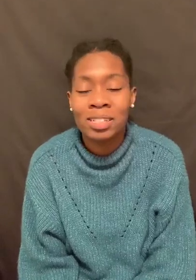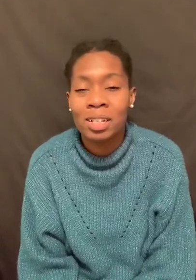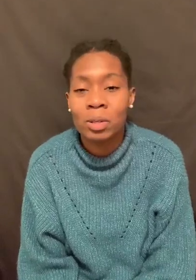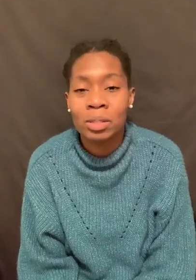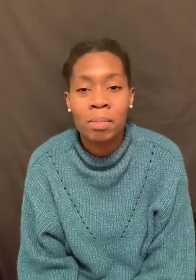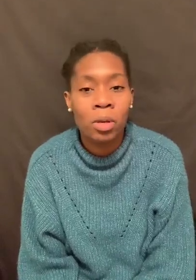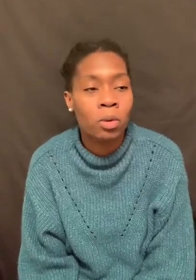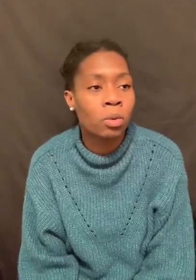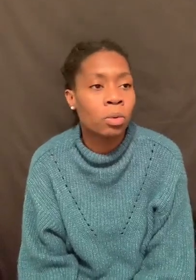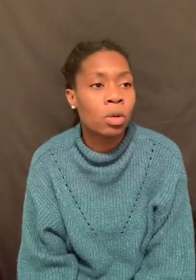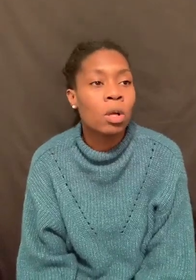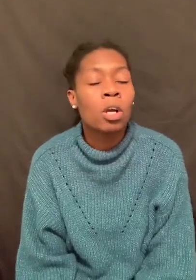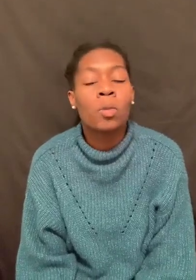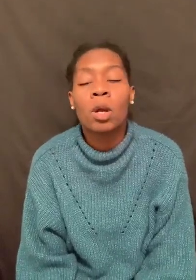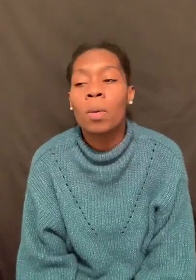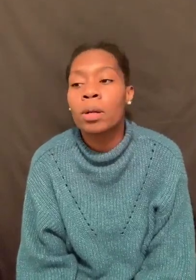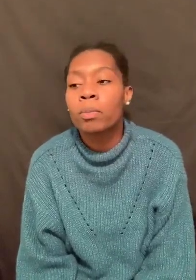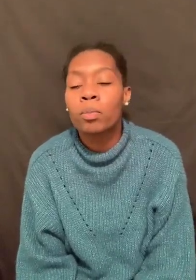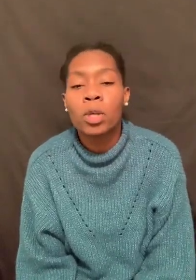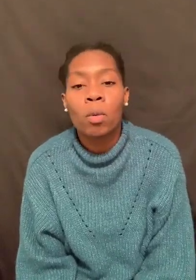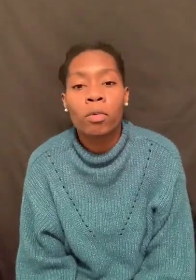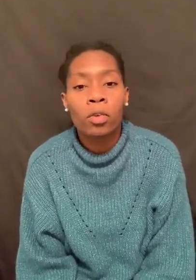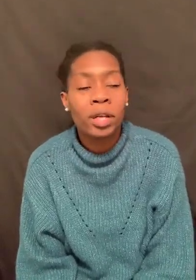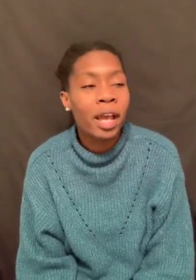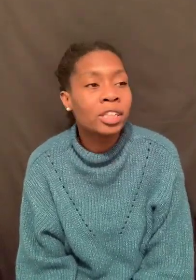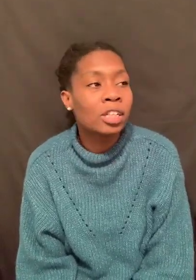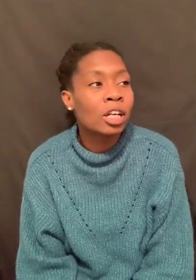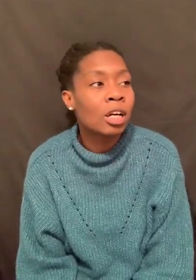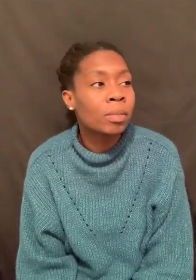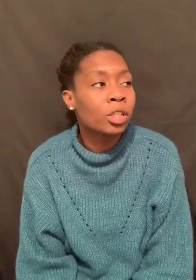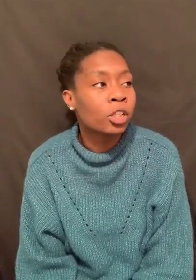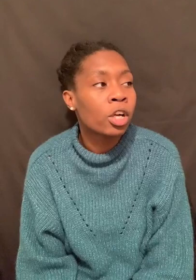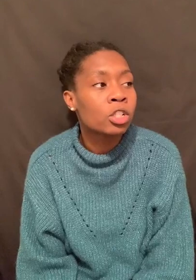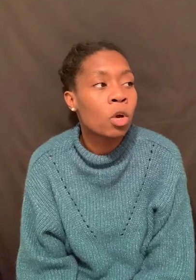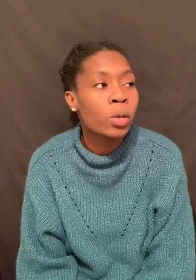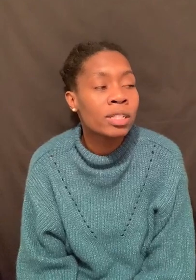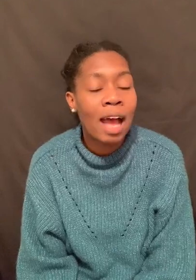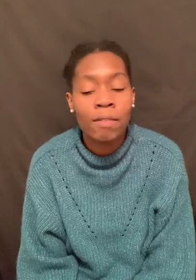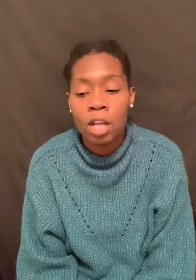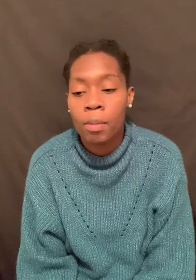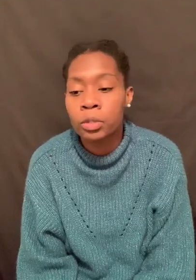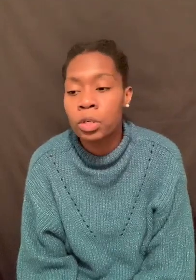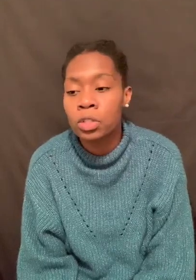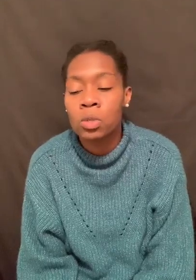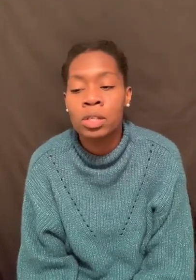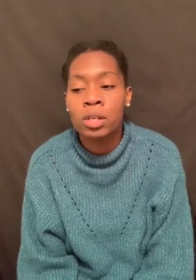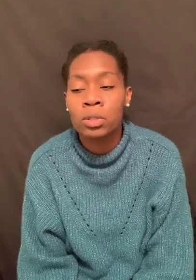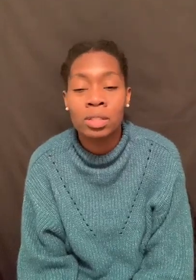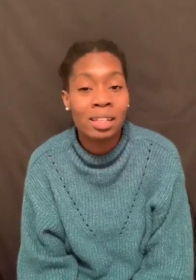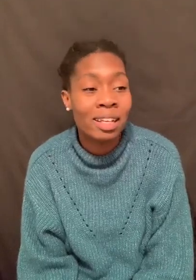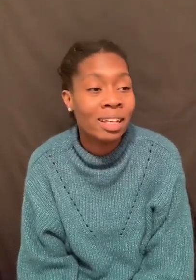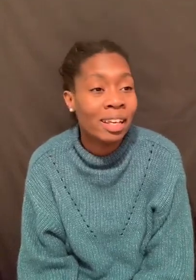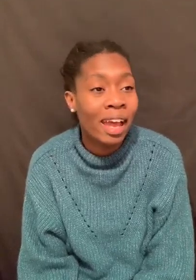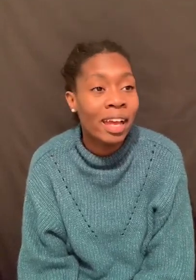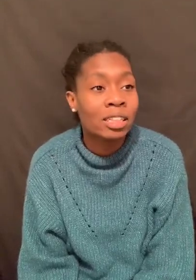are there singles and mingled? Because we don't want, we don't want fornication to come in the church. So, we just have this opportunity so singles can engage.